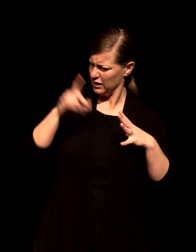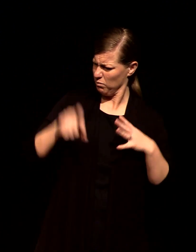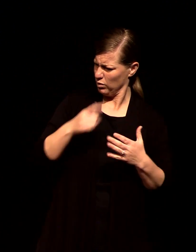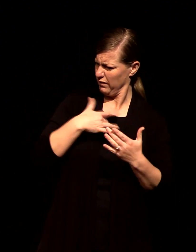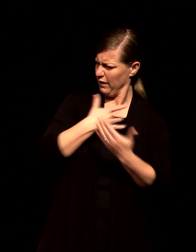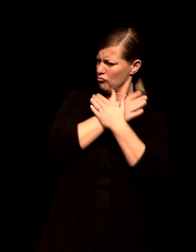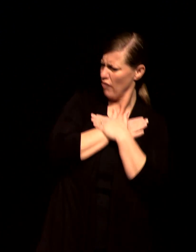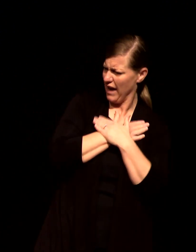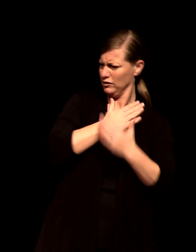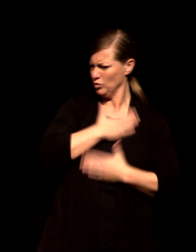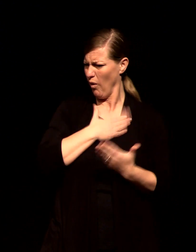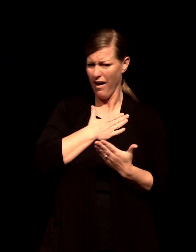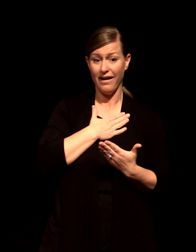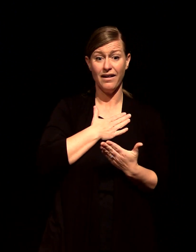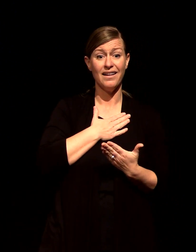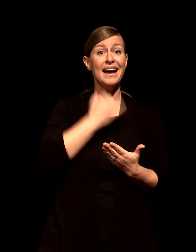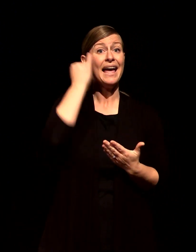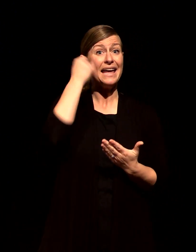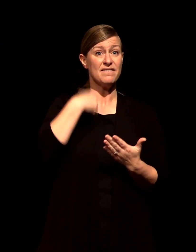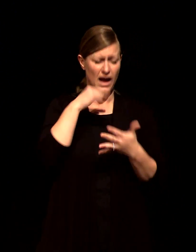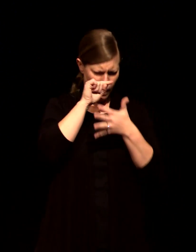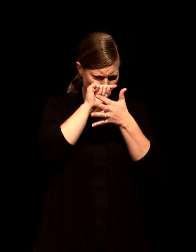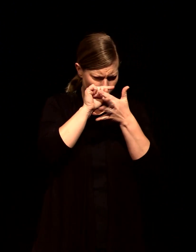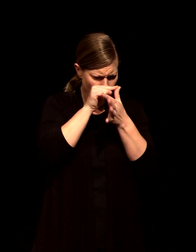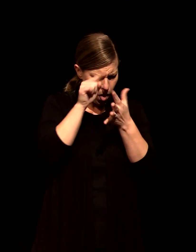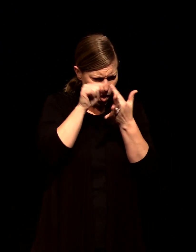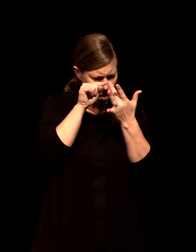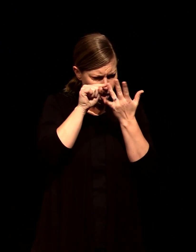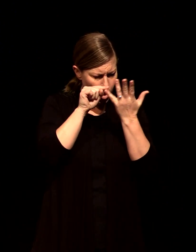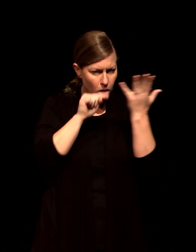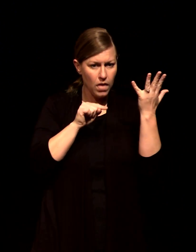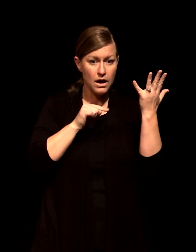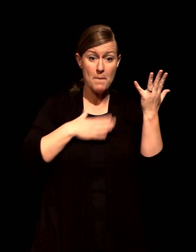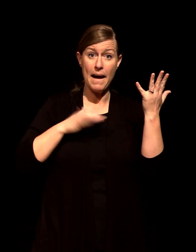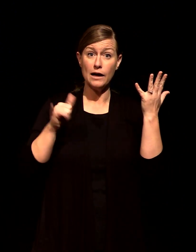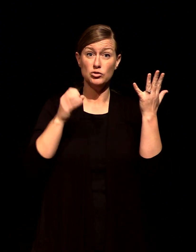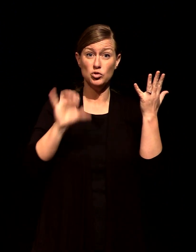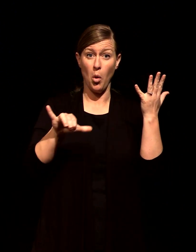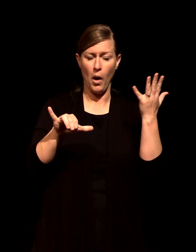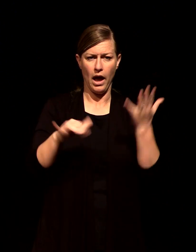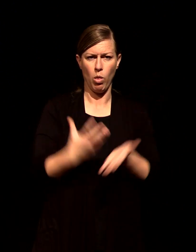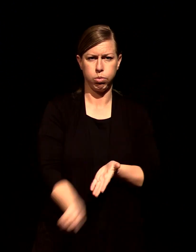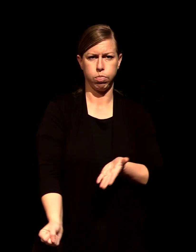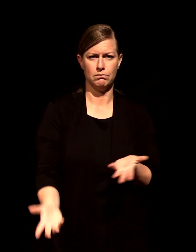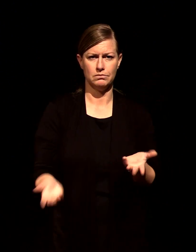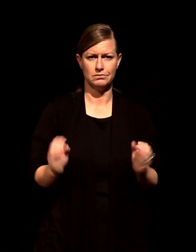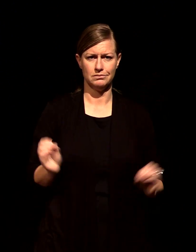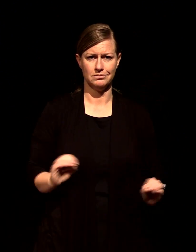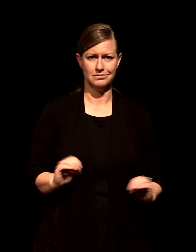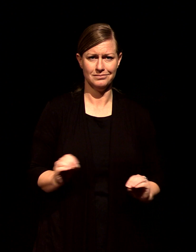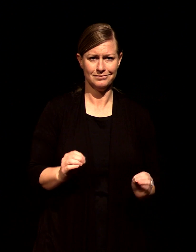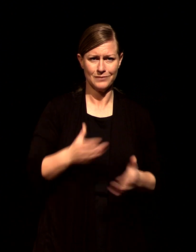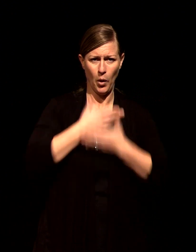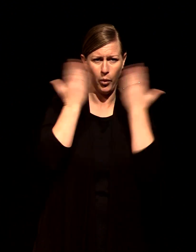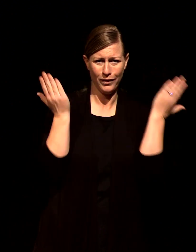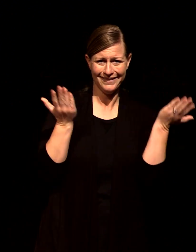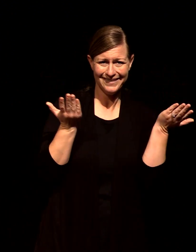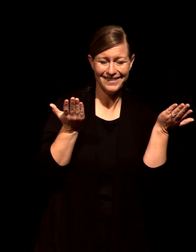my joy meter is at absolute zero but here's the thing none of those frustrations actually